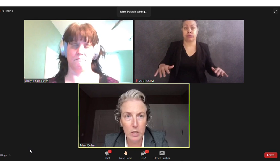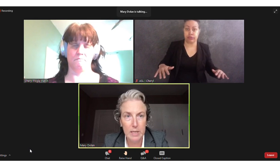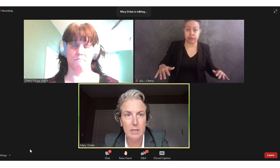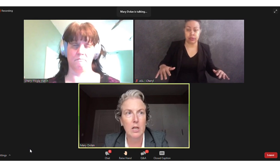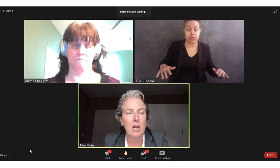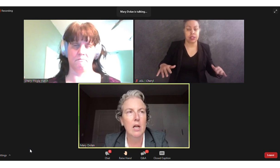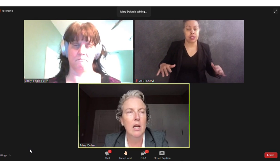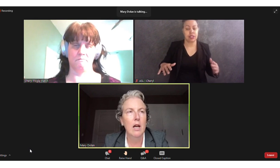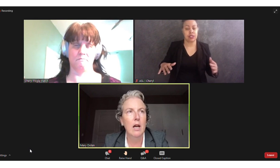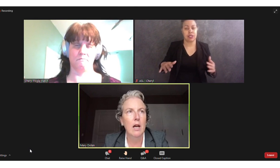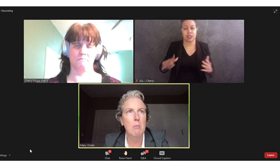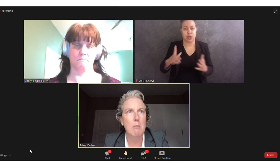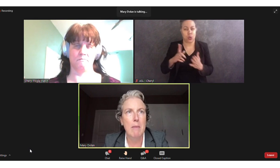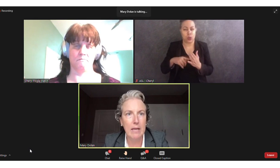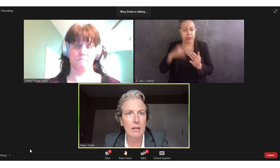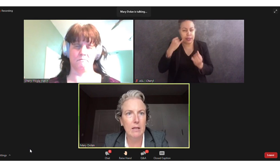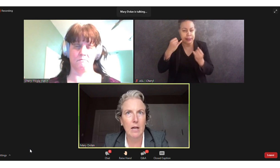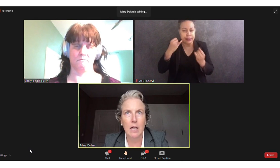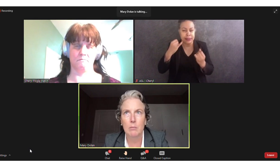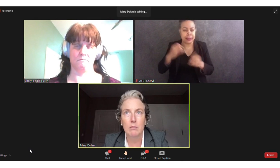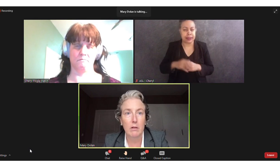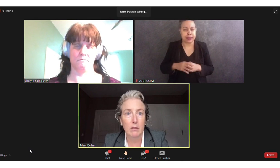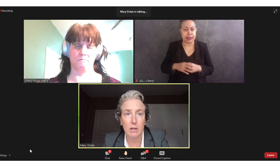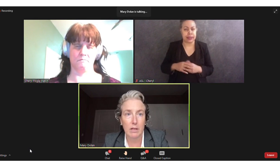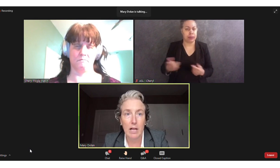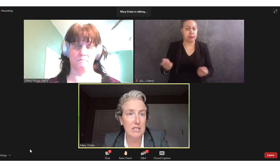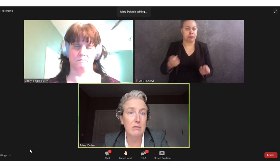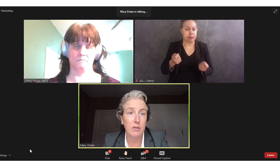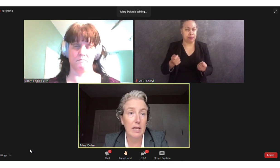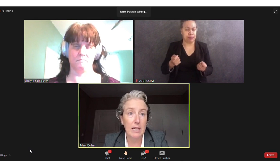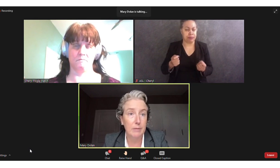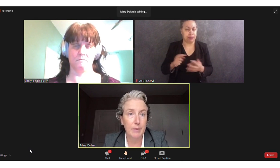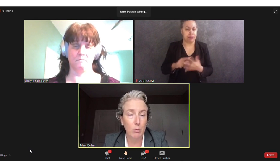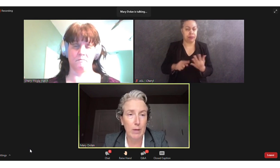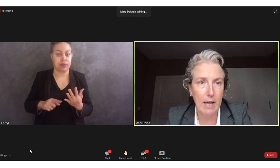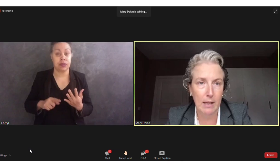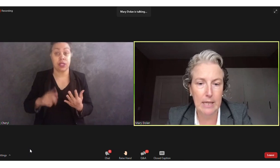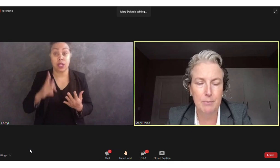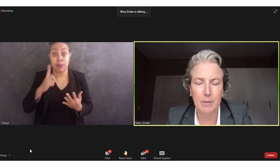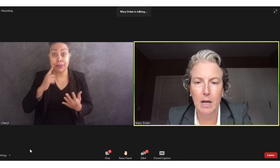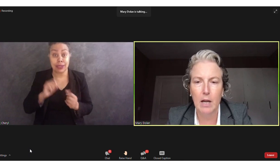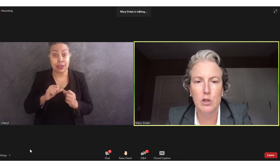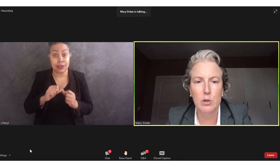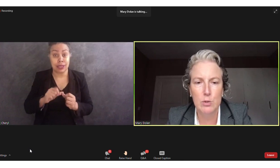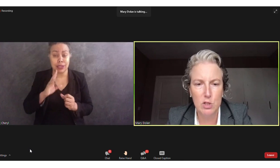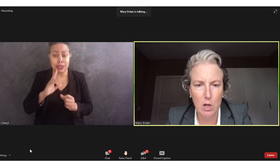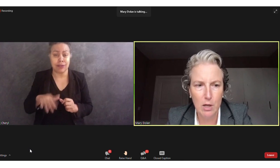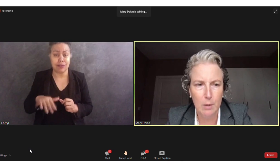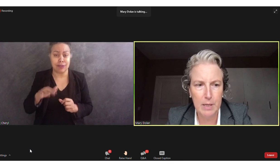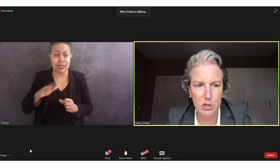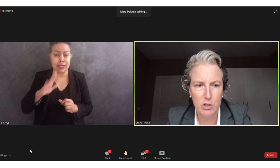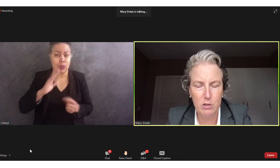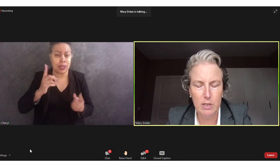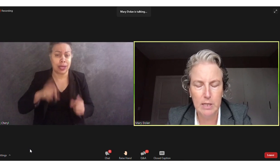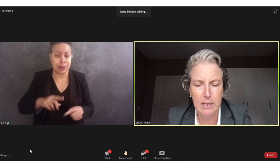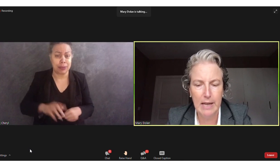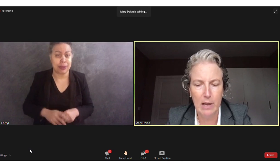make constant flooding a reality. You saw a picture in our